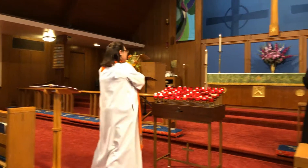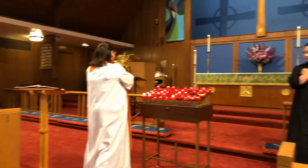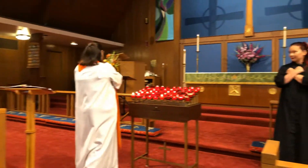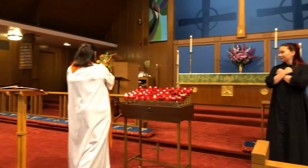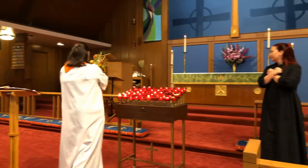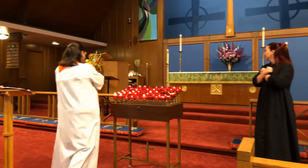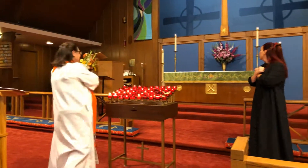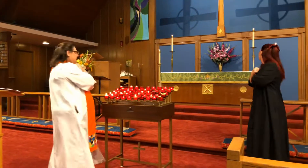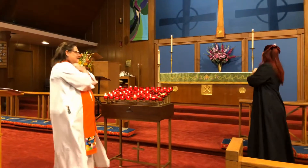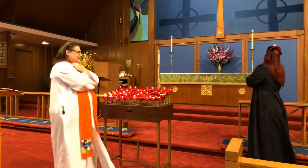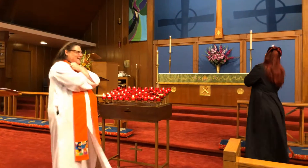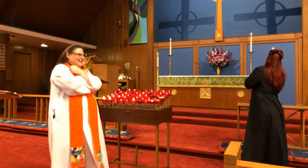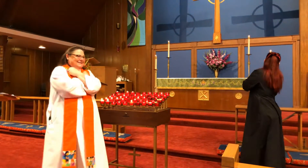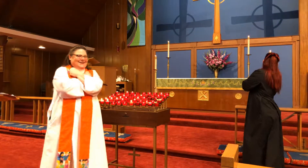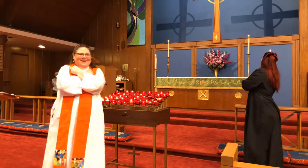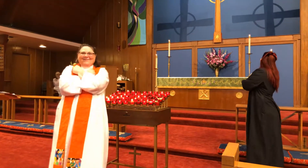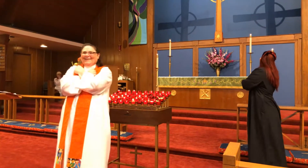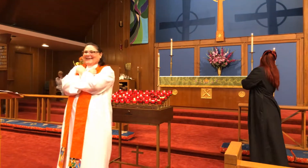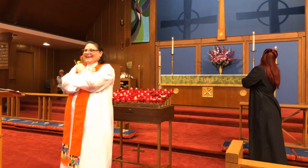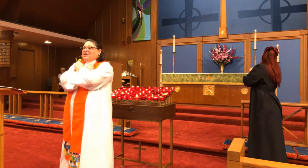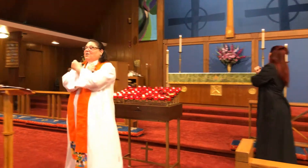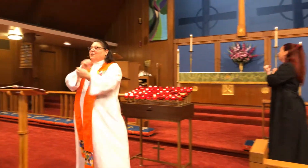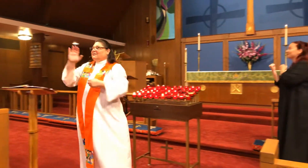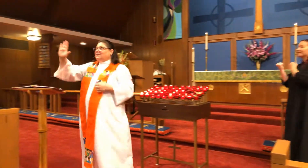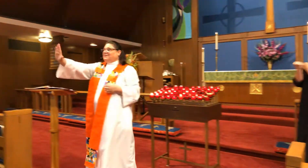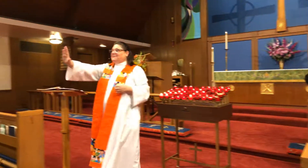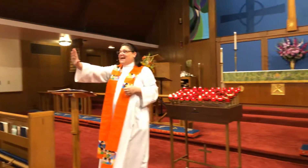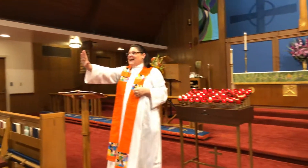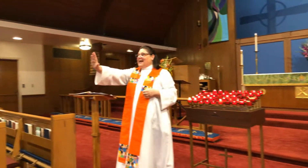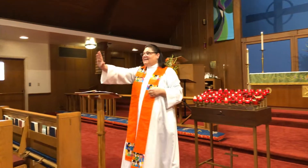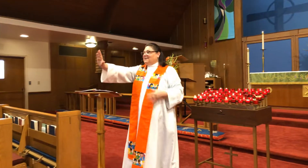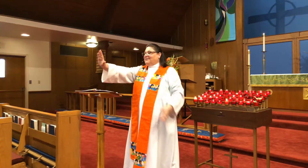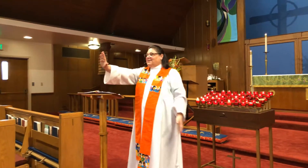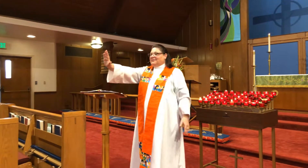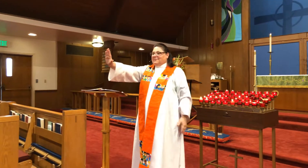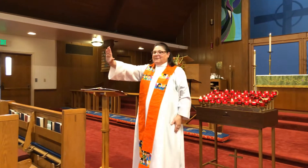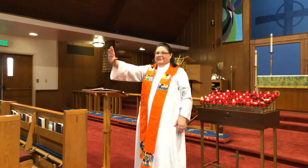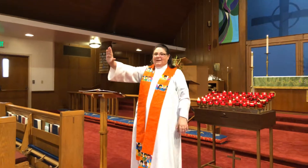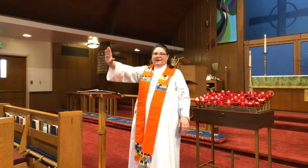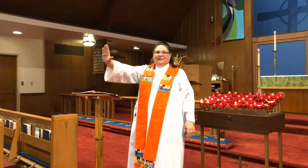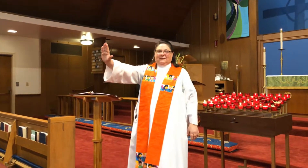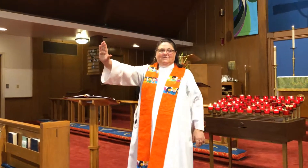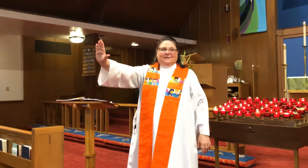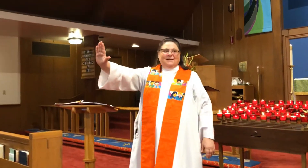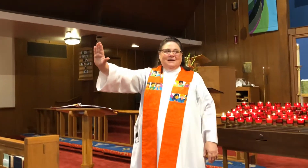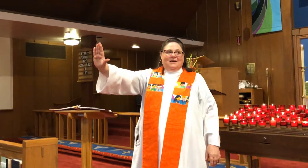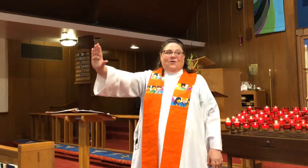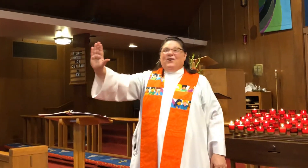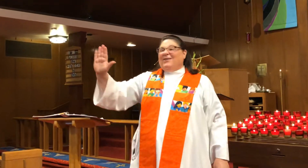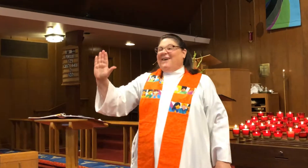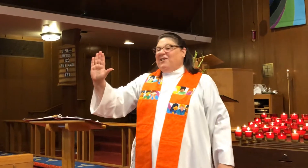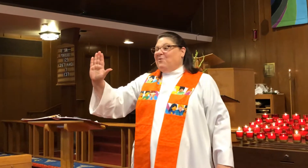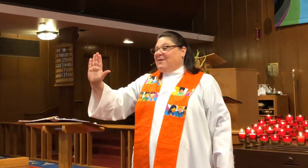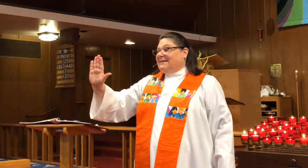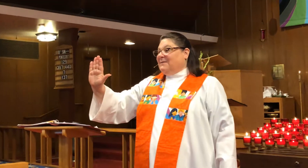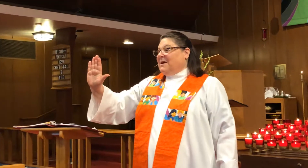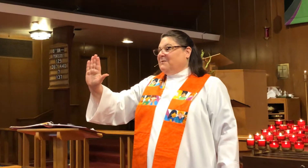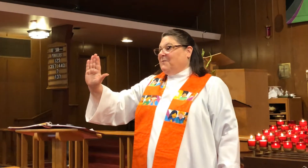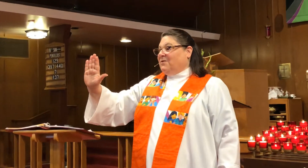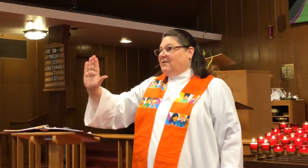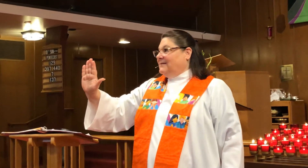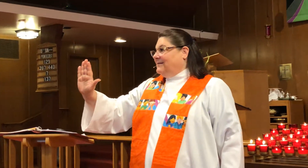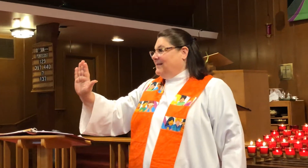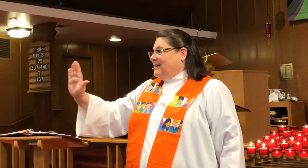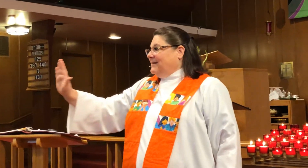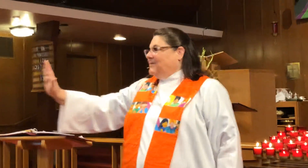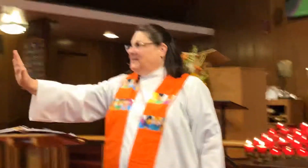Love. Nice. Nice. Love. Yours is just a flat hand in the direction of the person you're talking to. Or you know how your work can sometimes